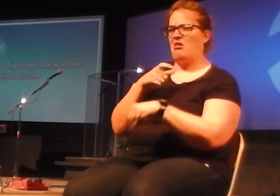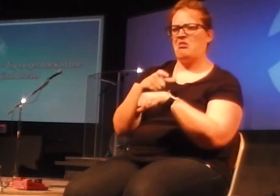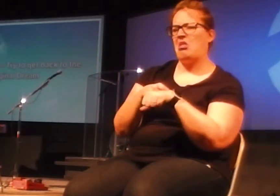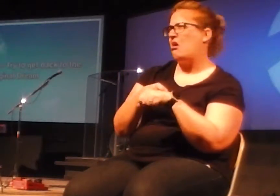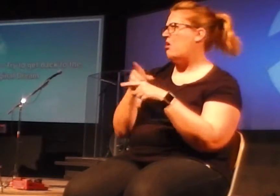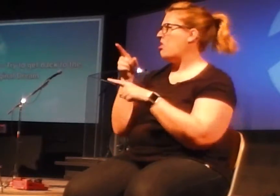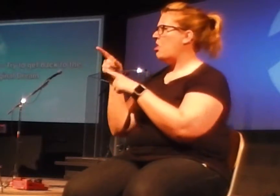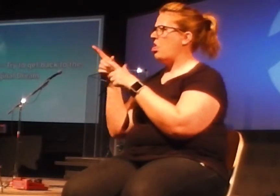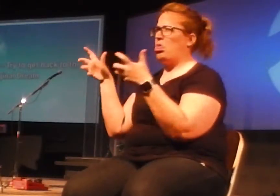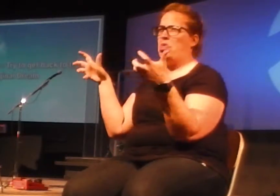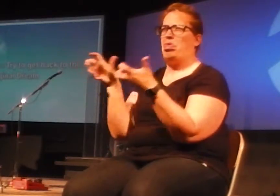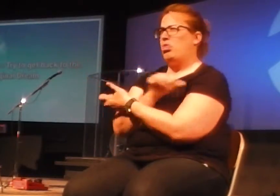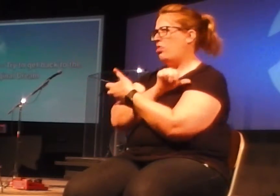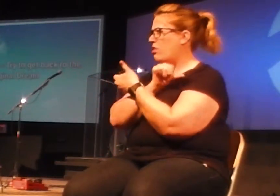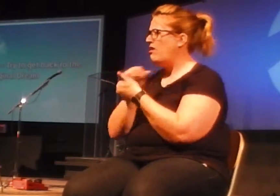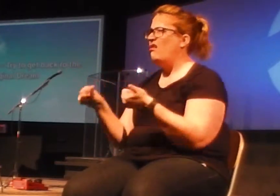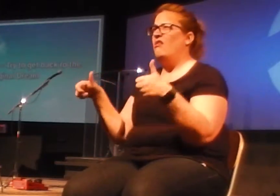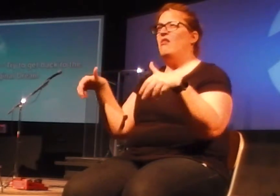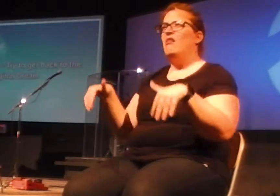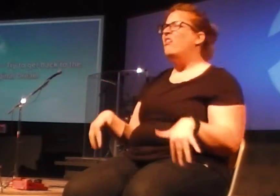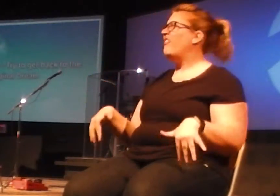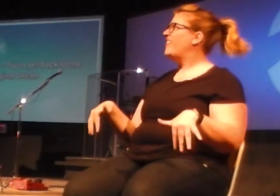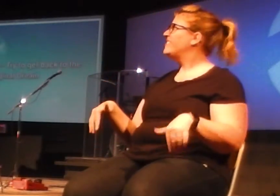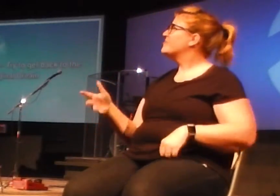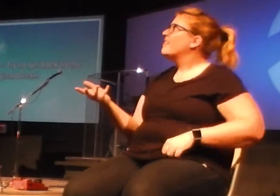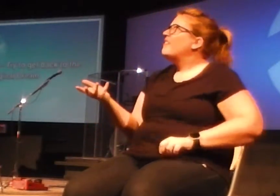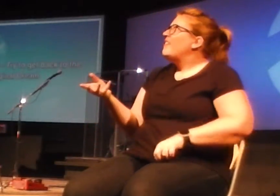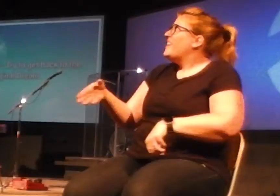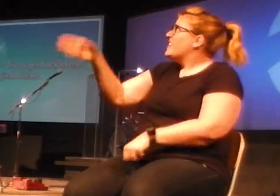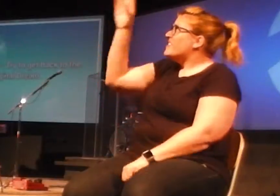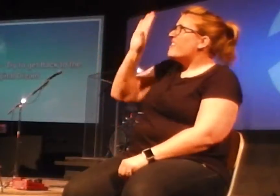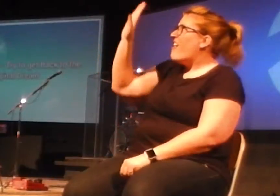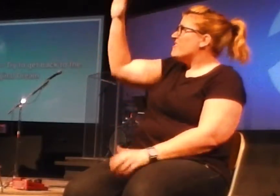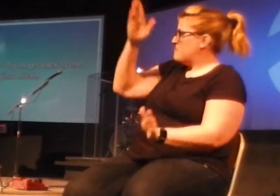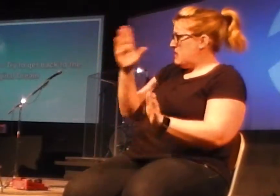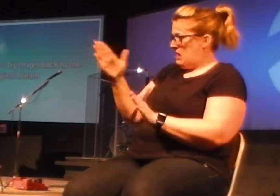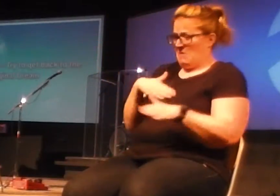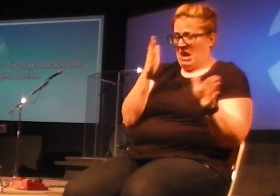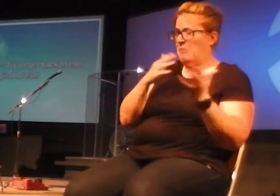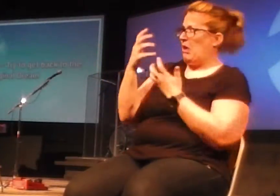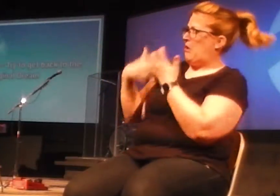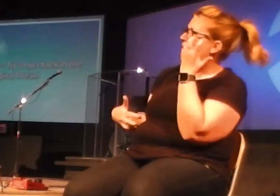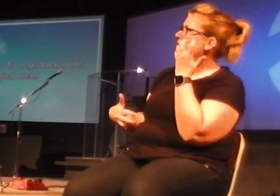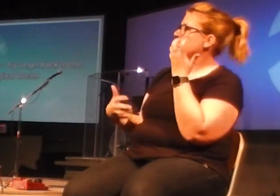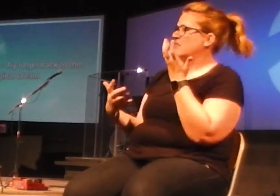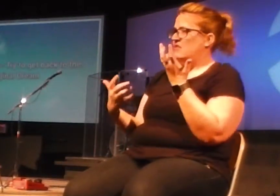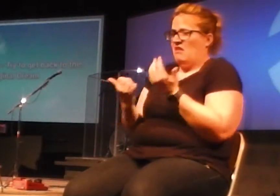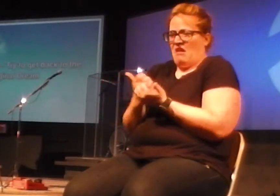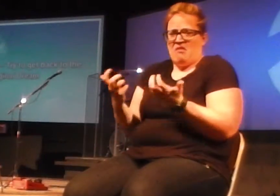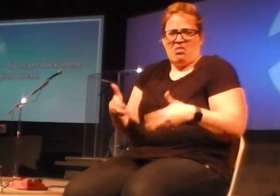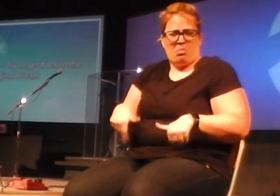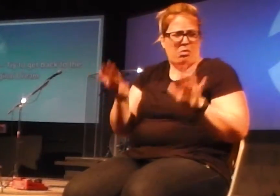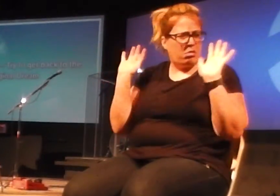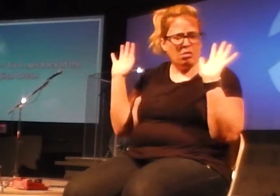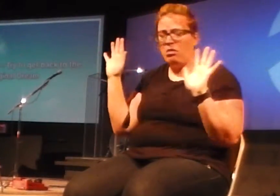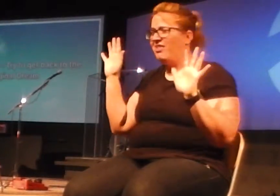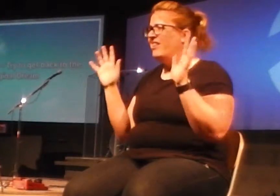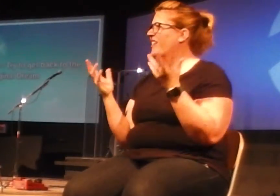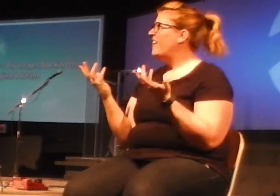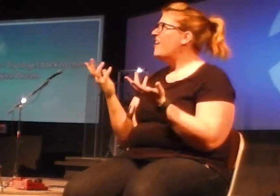completely dismantled. And we go, man, apparently God's plans were not my plans. And everything falls apart. And we realize we're not going to get where we thought we were